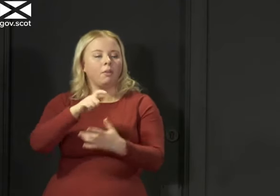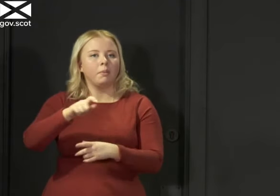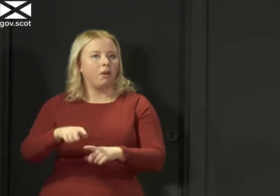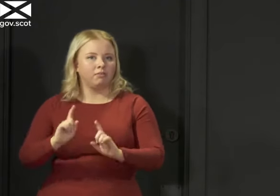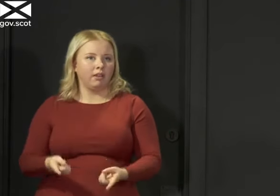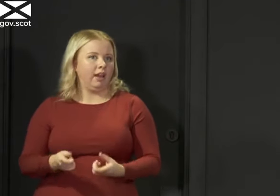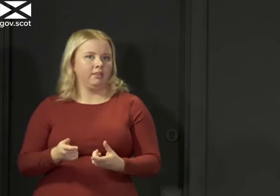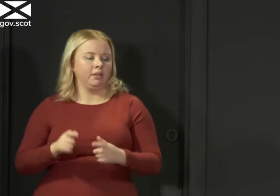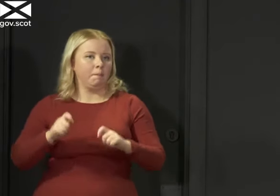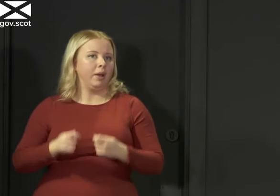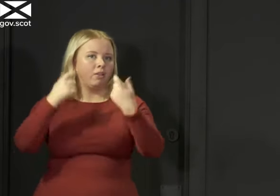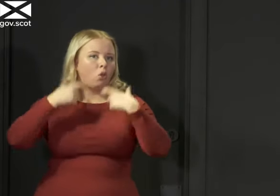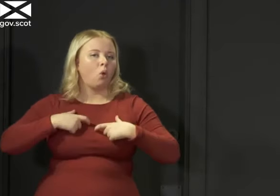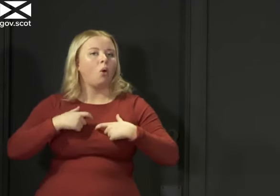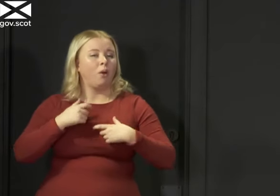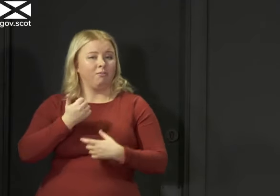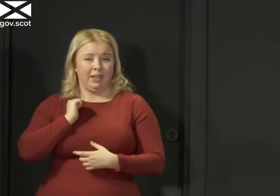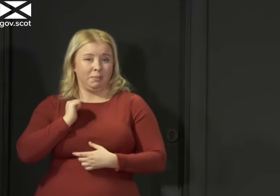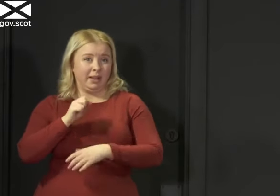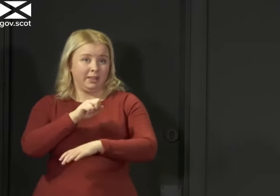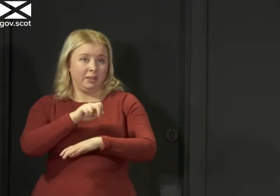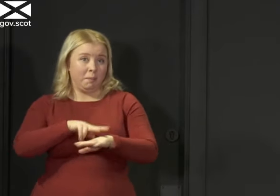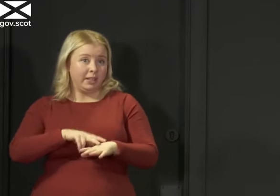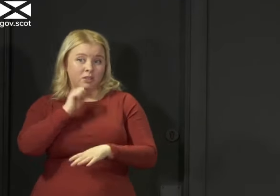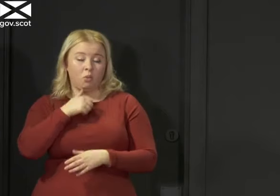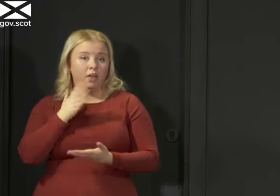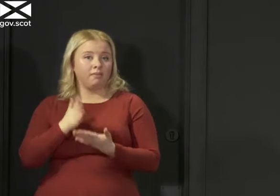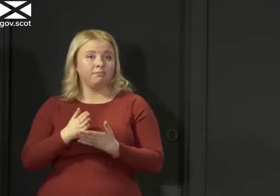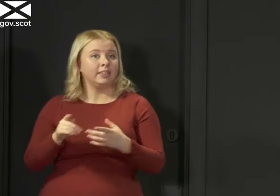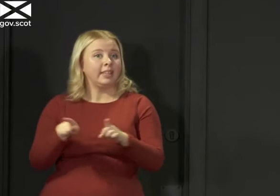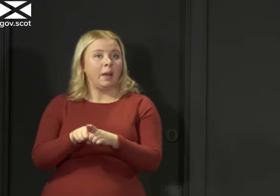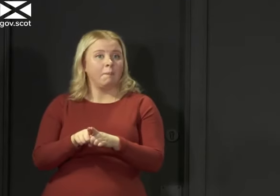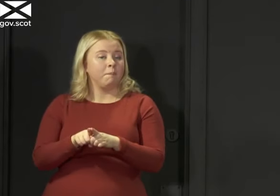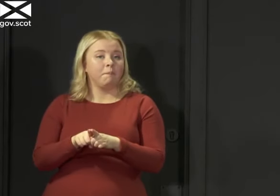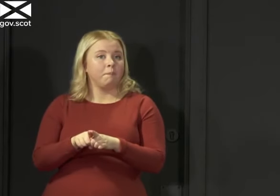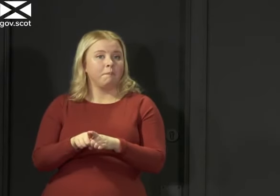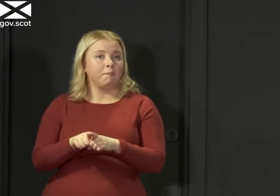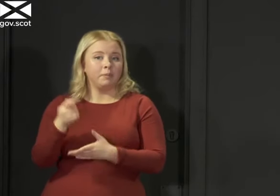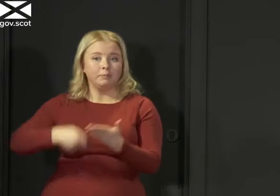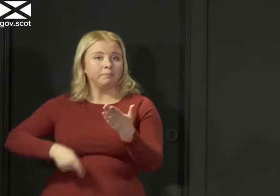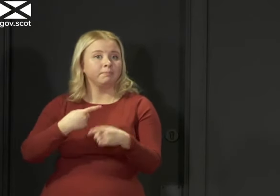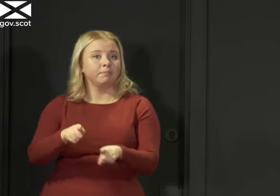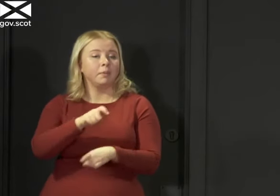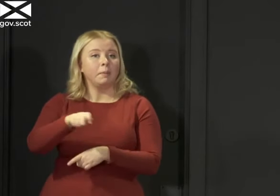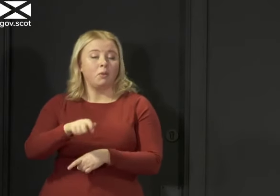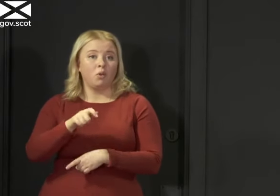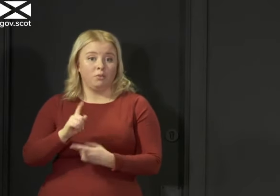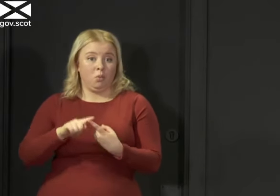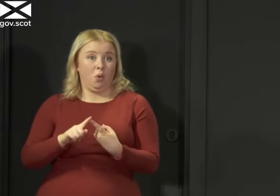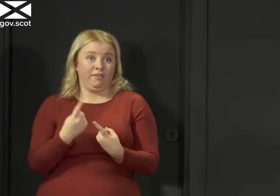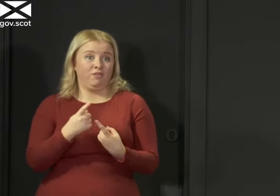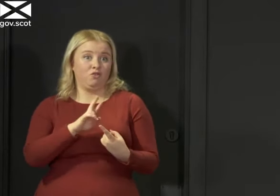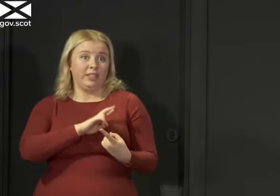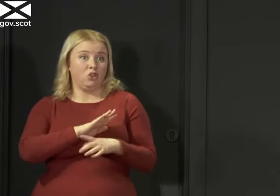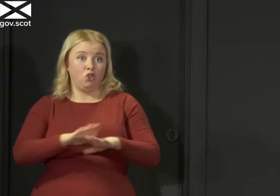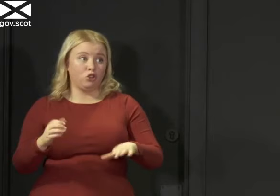to that but I've got every confidence that the police will apply and enforce the law so you'll be breaking the law which is one good reason not